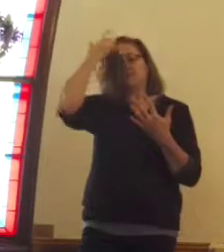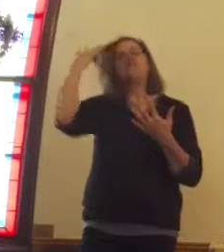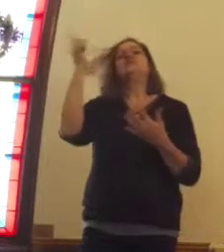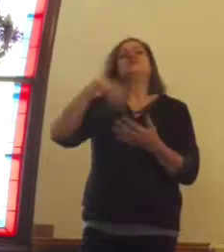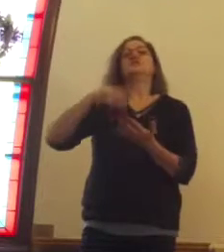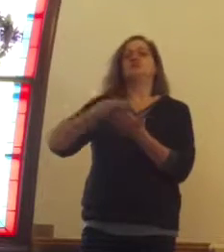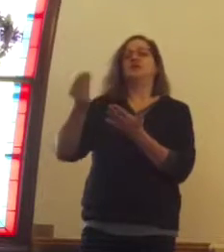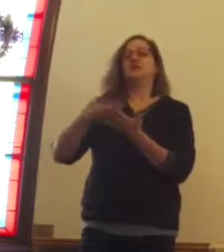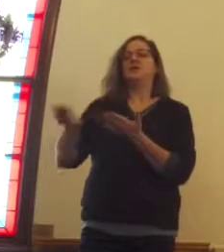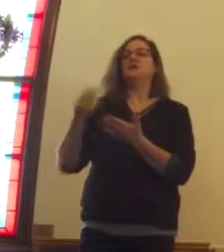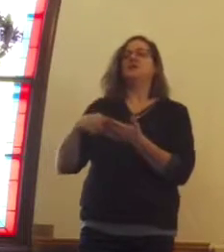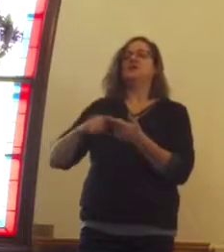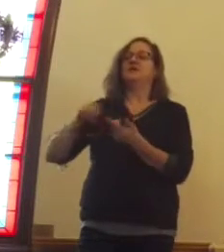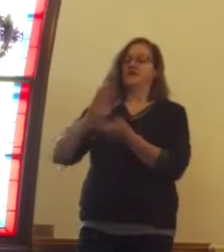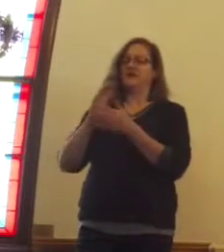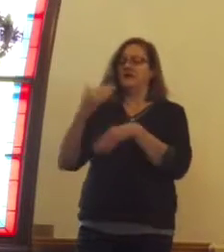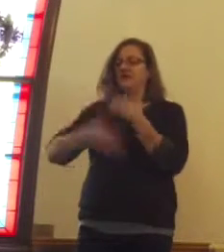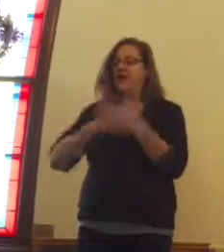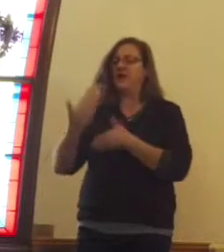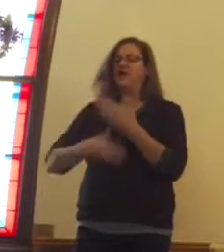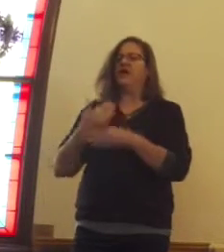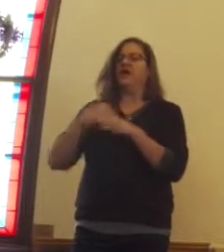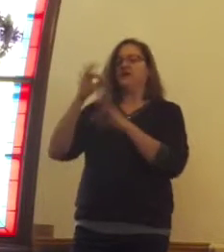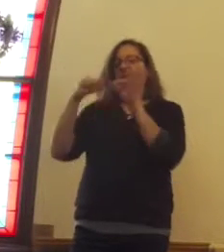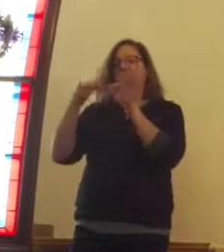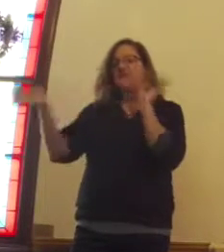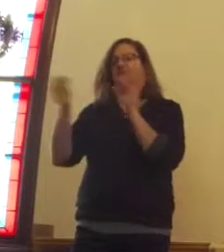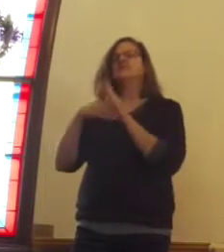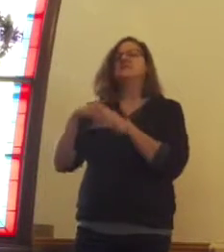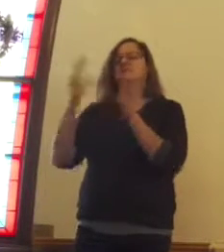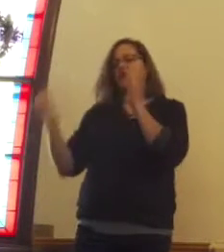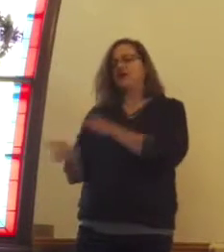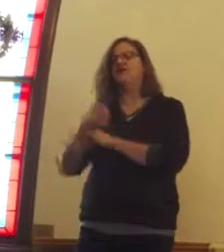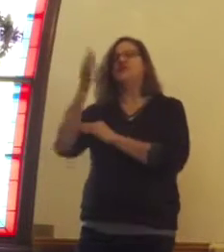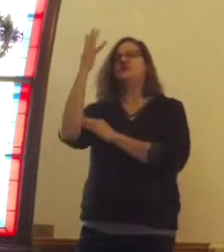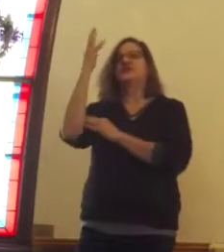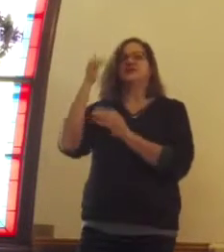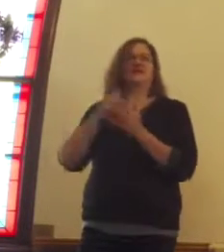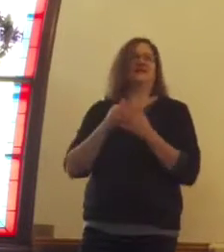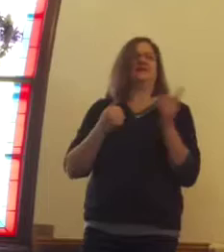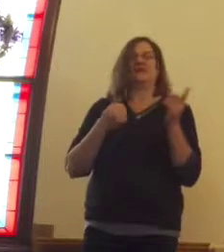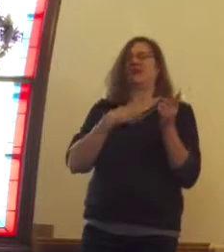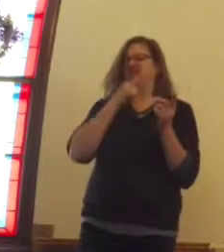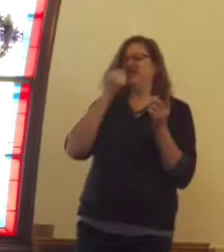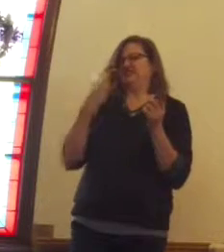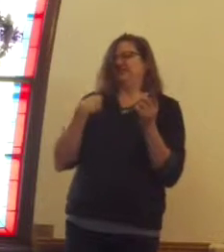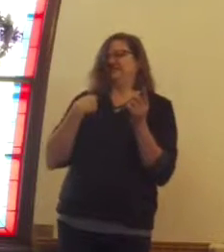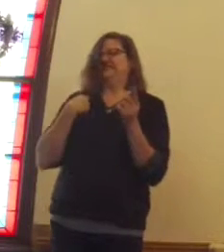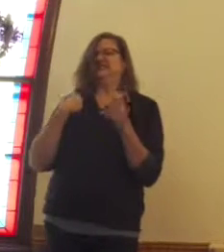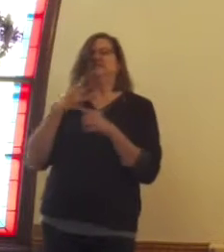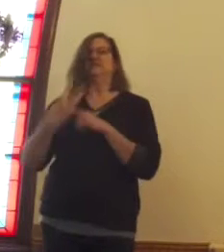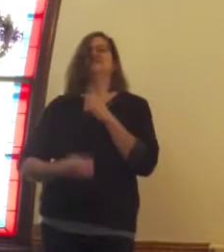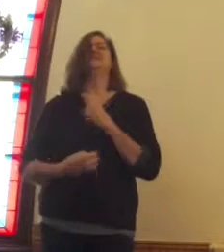done and everything wrapped under the tree? Not mine. I am like just about got Christmas up this weekend.